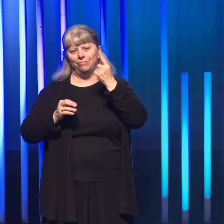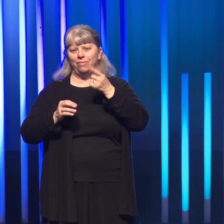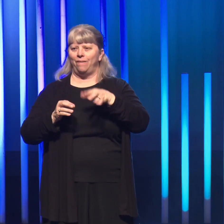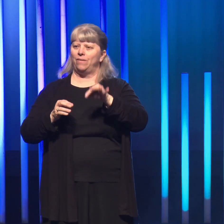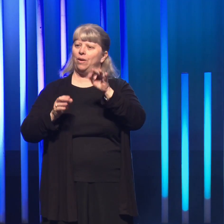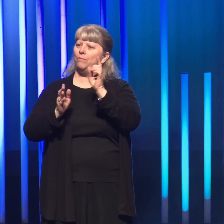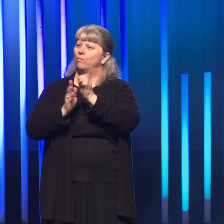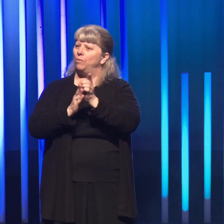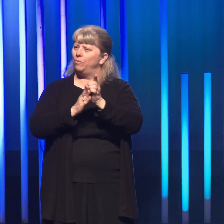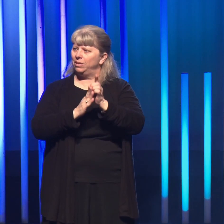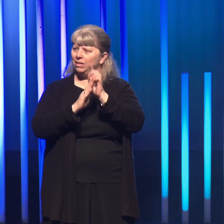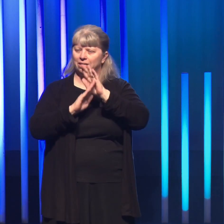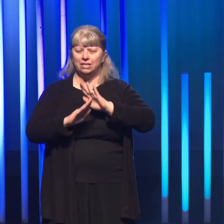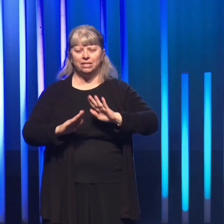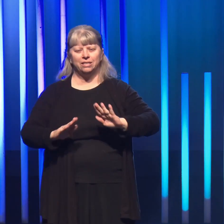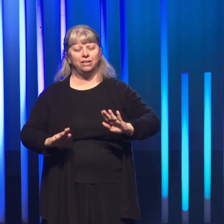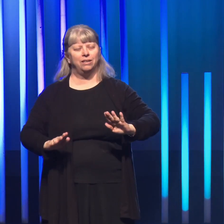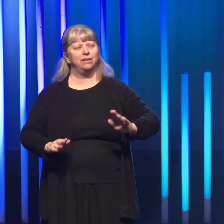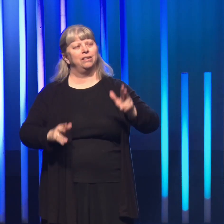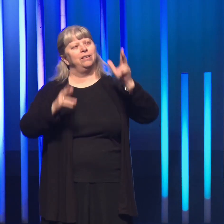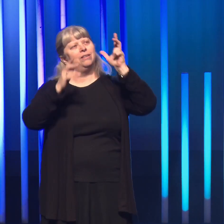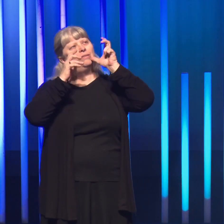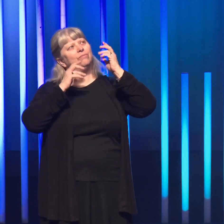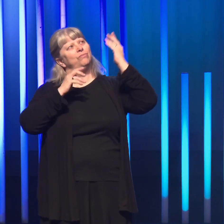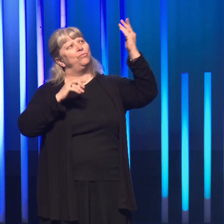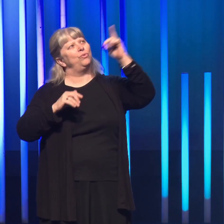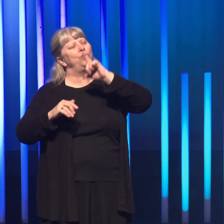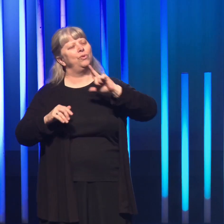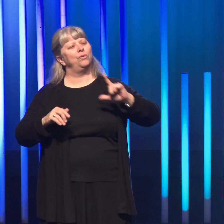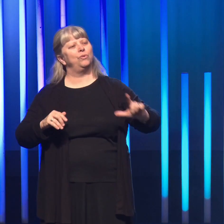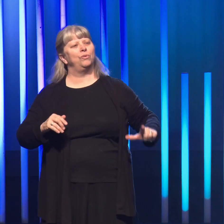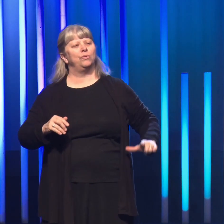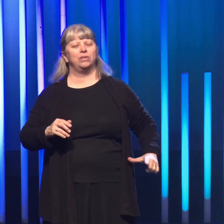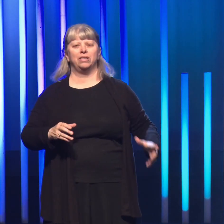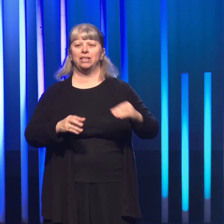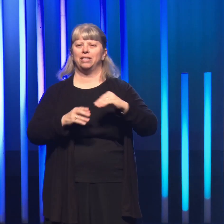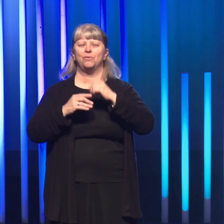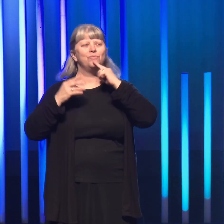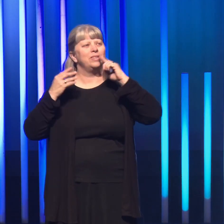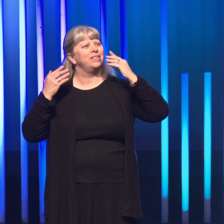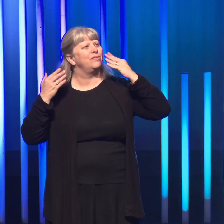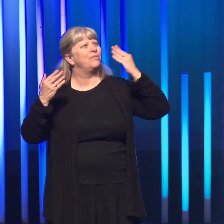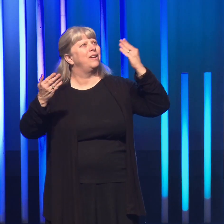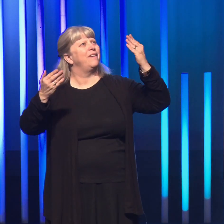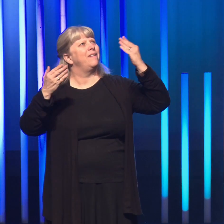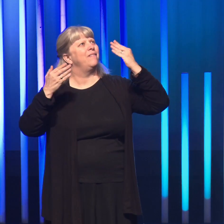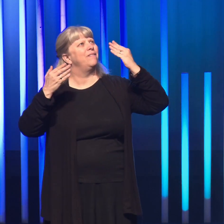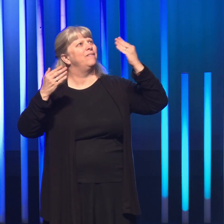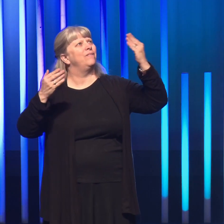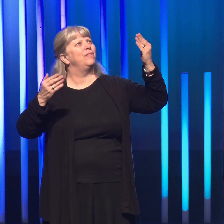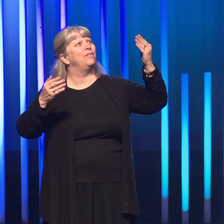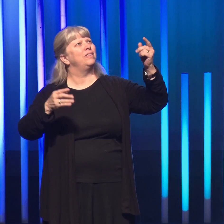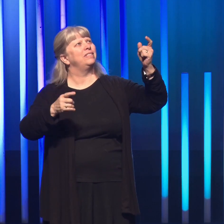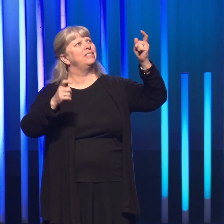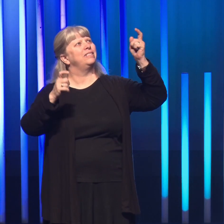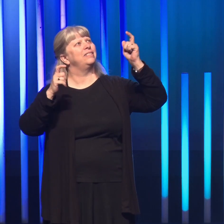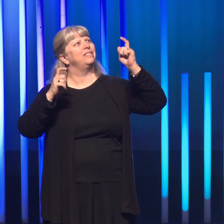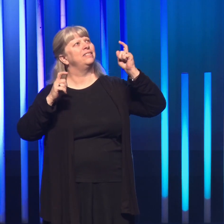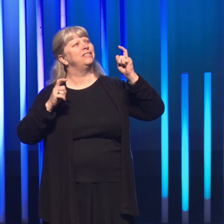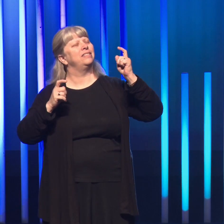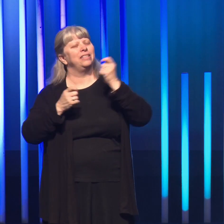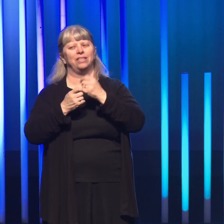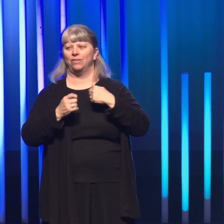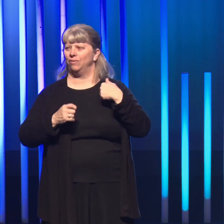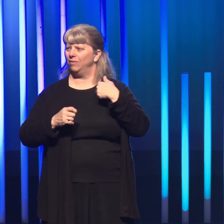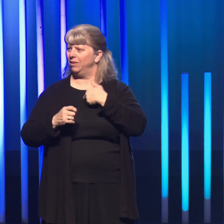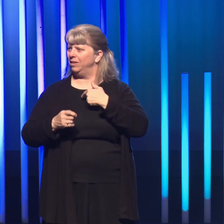still and listen to you, Lord. And in that, we are grateful for the gifts that you've given us. Each of us,